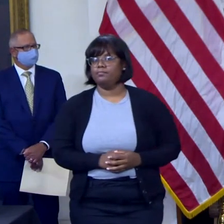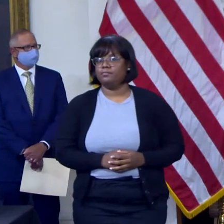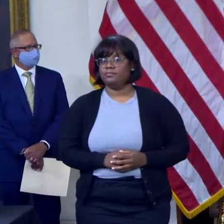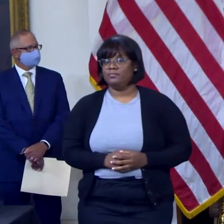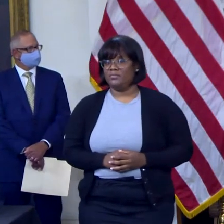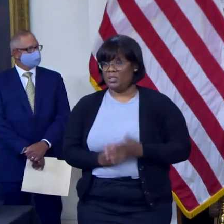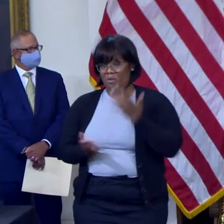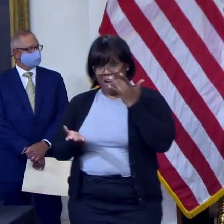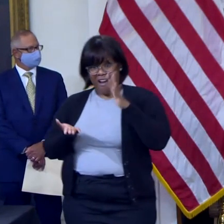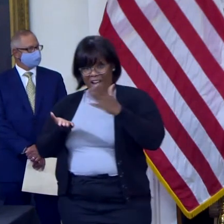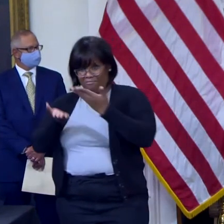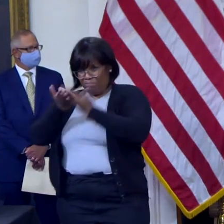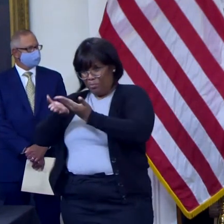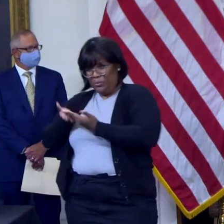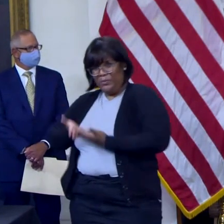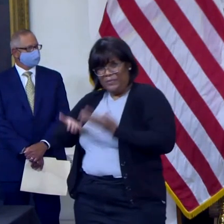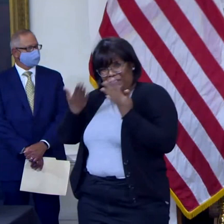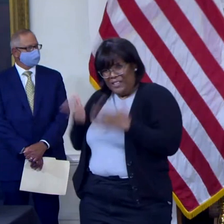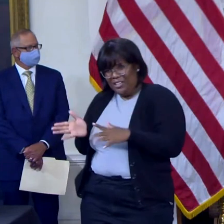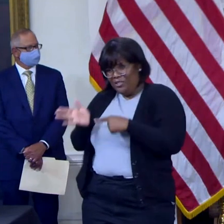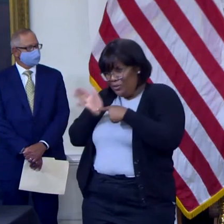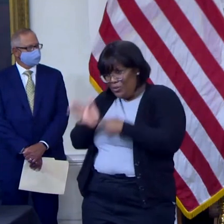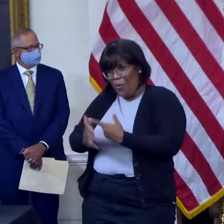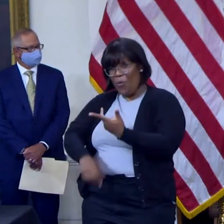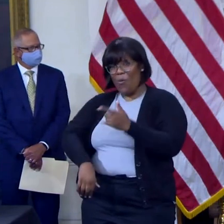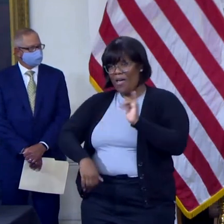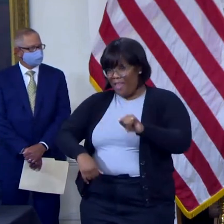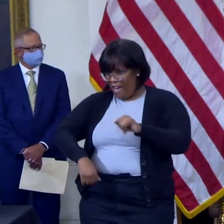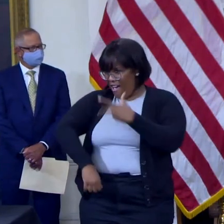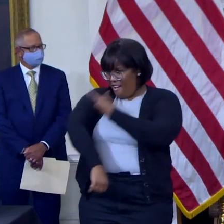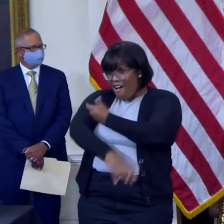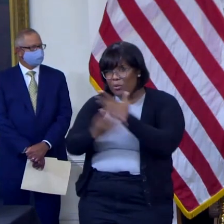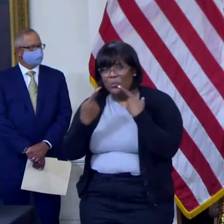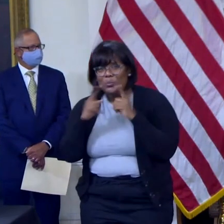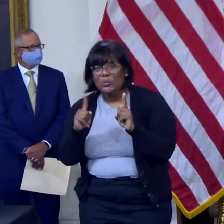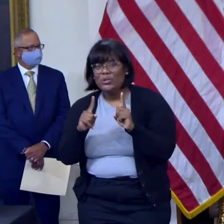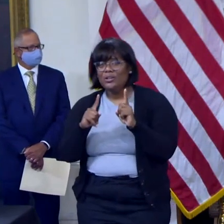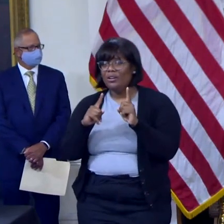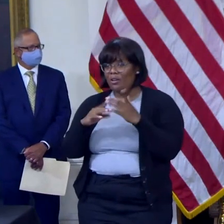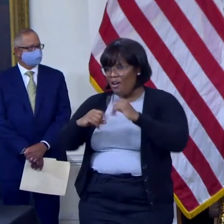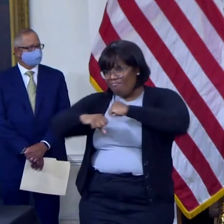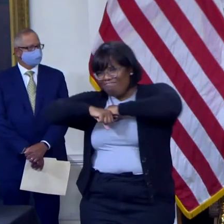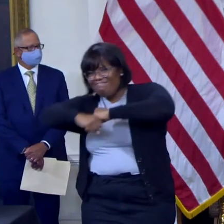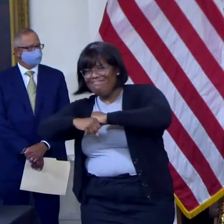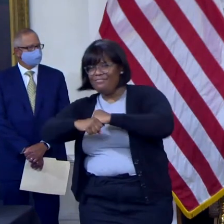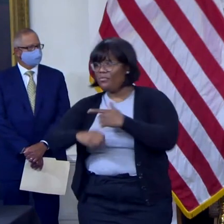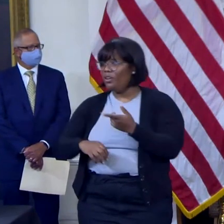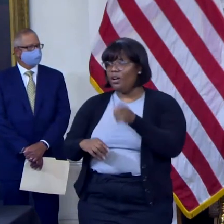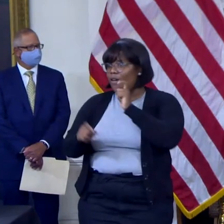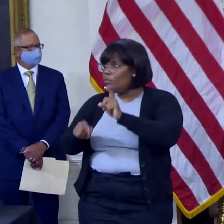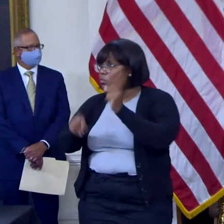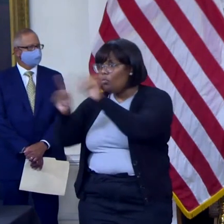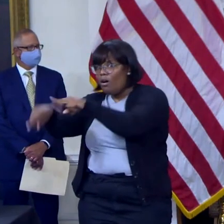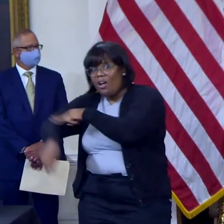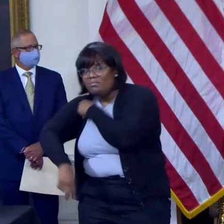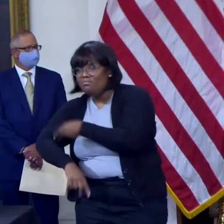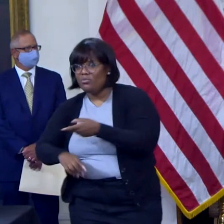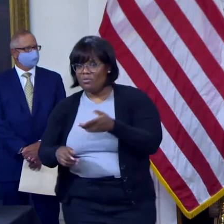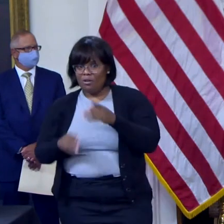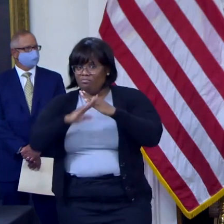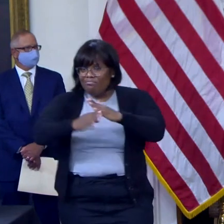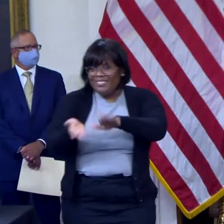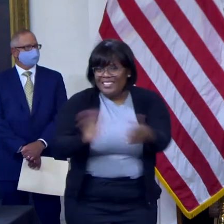held up extremely well against severe illness, hospitalization and death, our public health team has